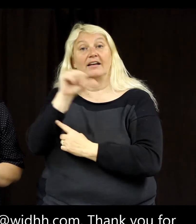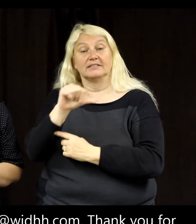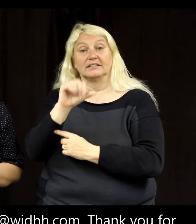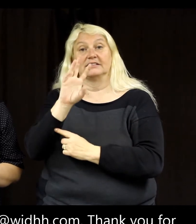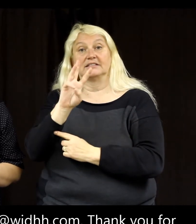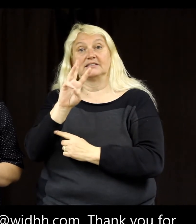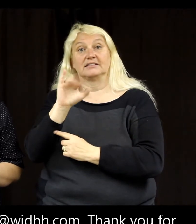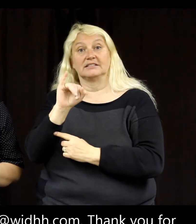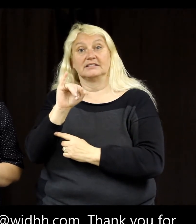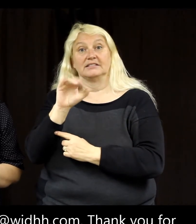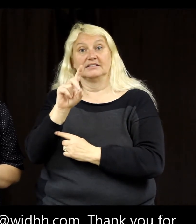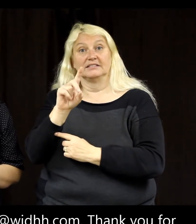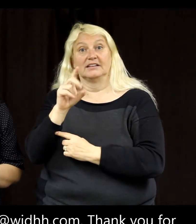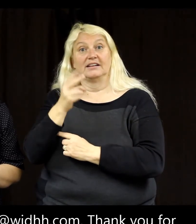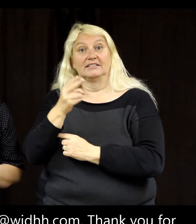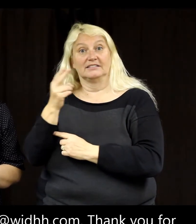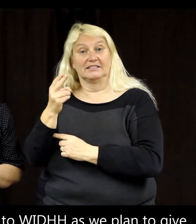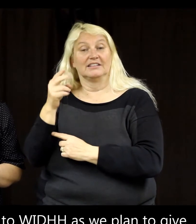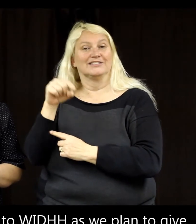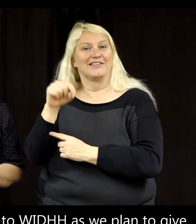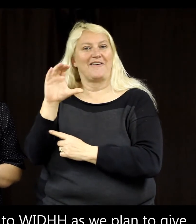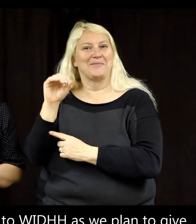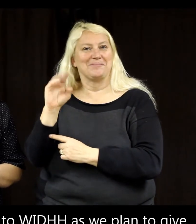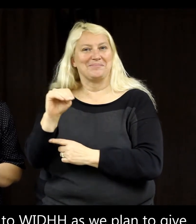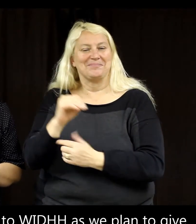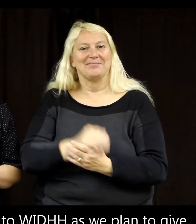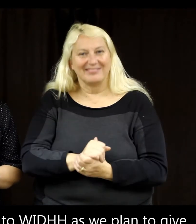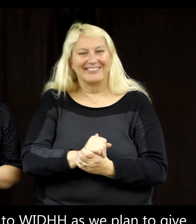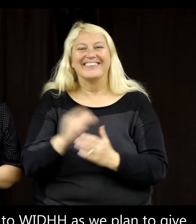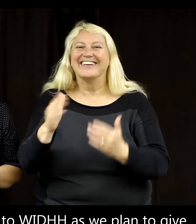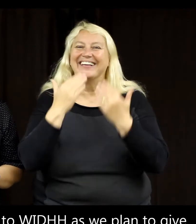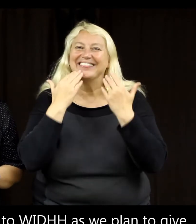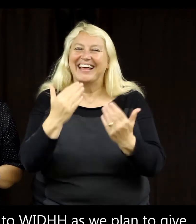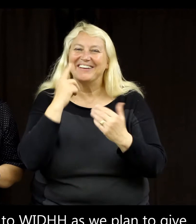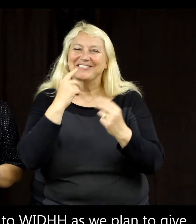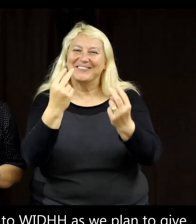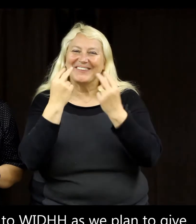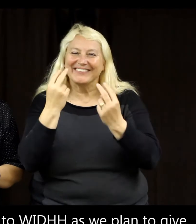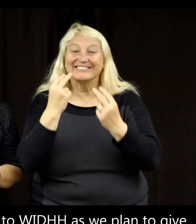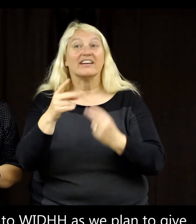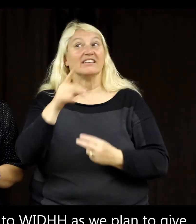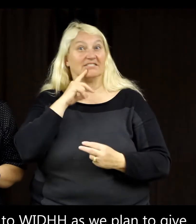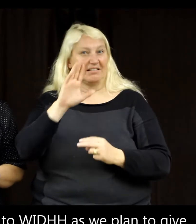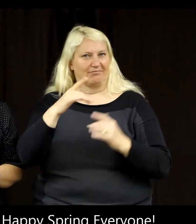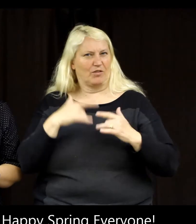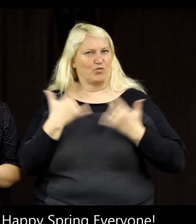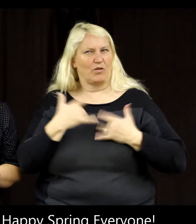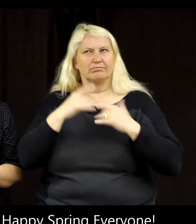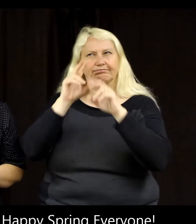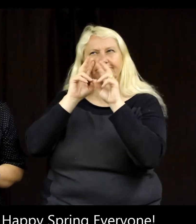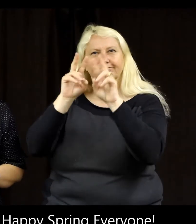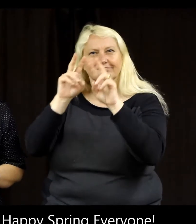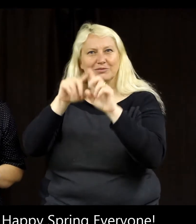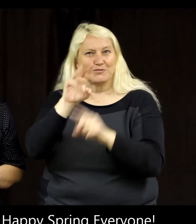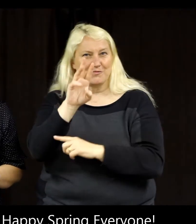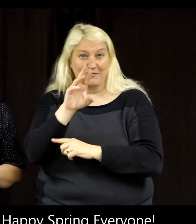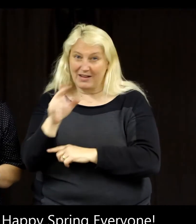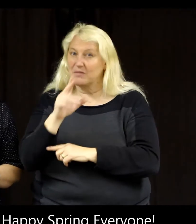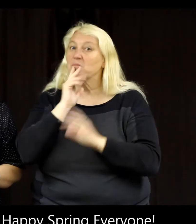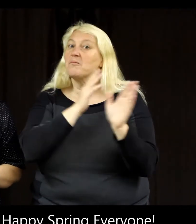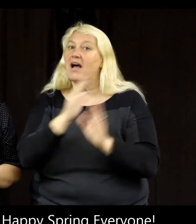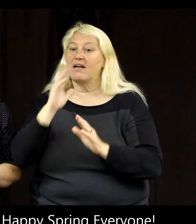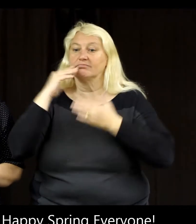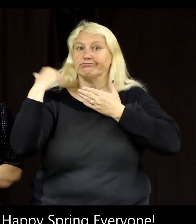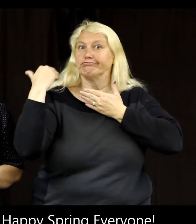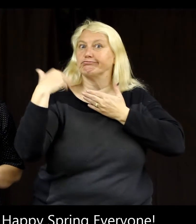W-I-D-H-H dot com. Thank you for watching. Stay tuned to WID as we plan to give regular